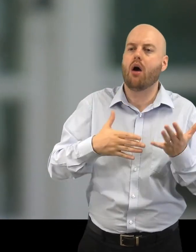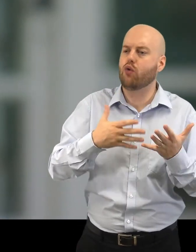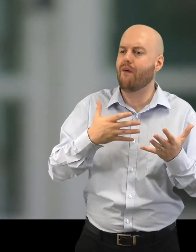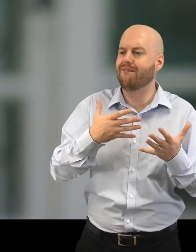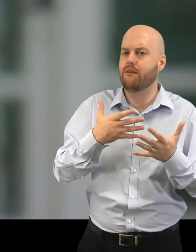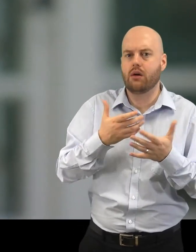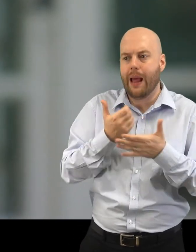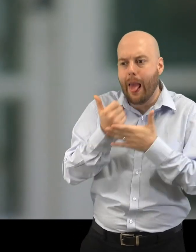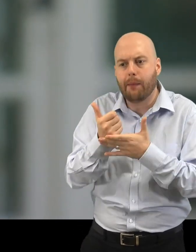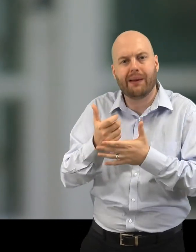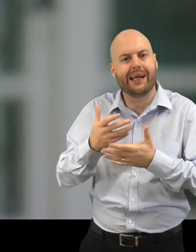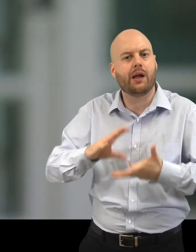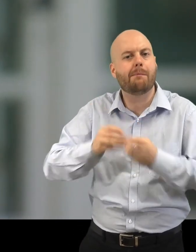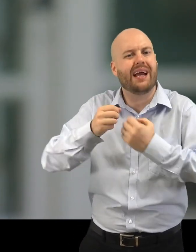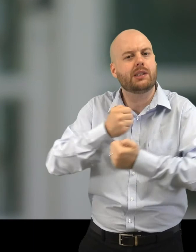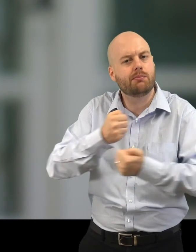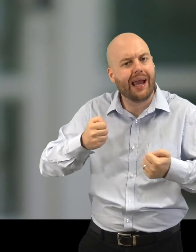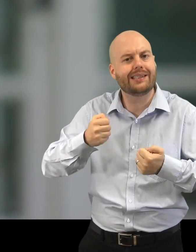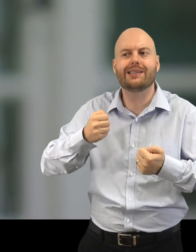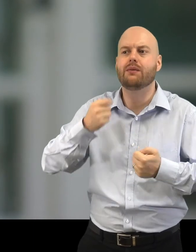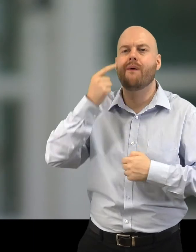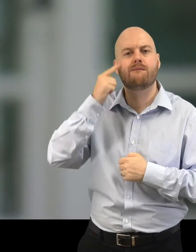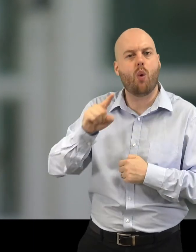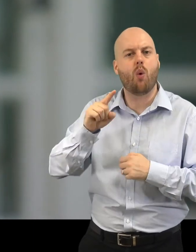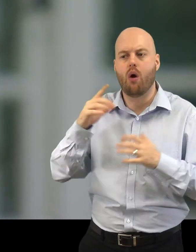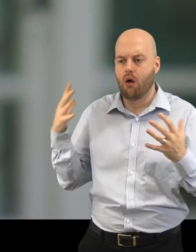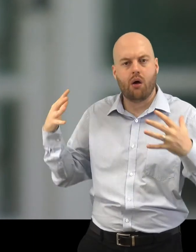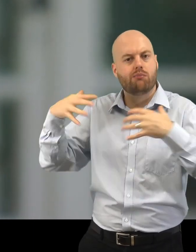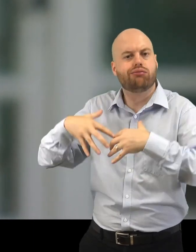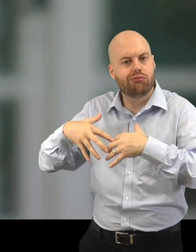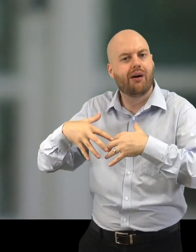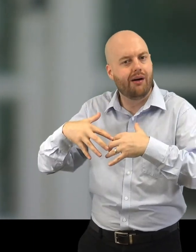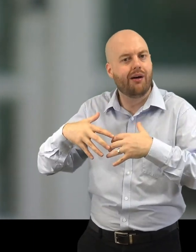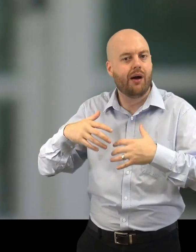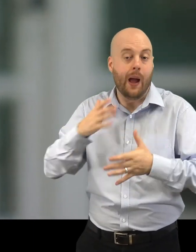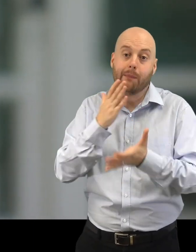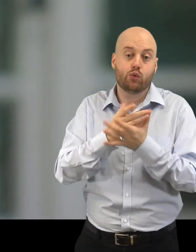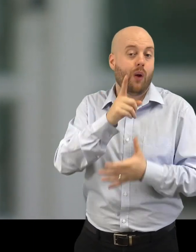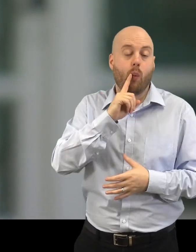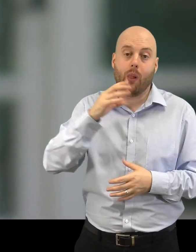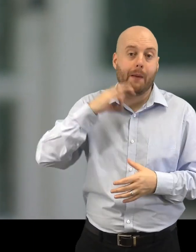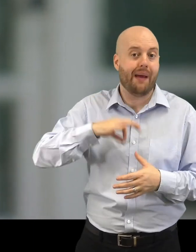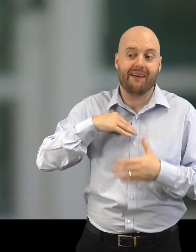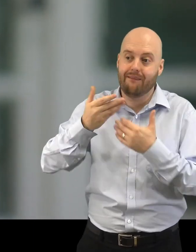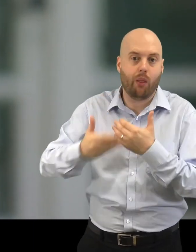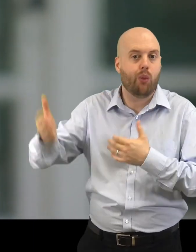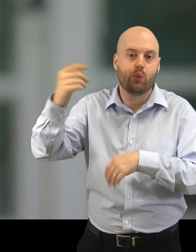part of making spaces attract the revenue over time that they need